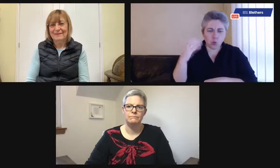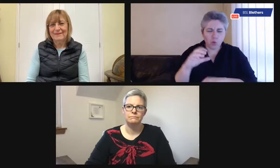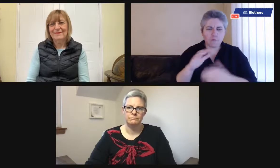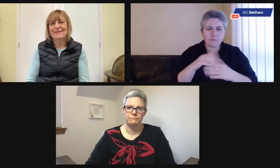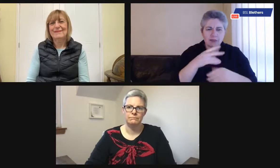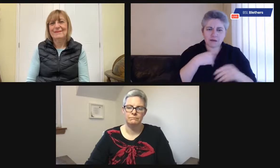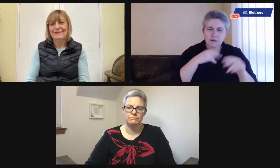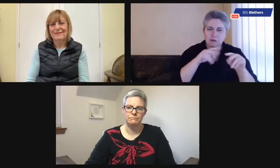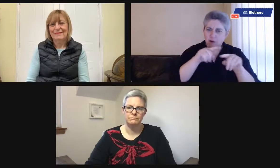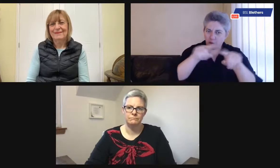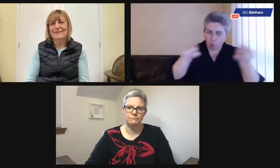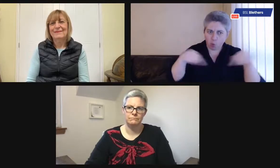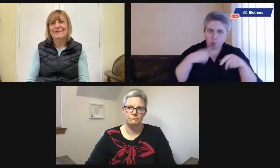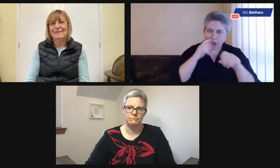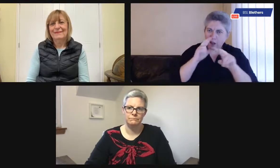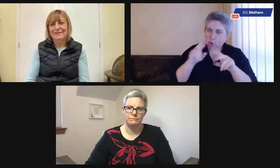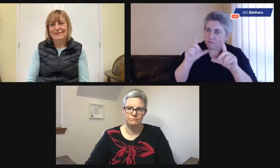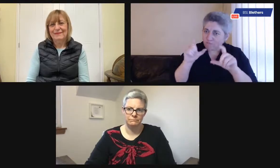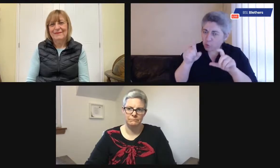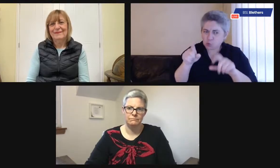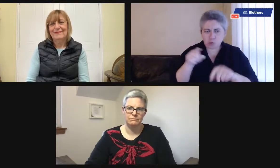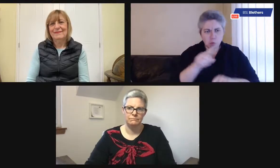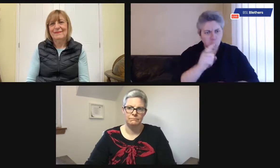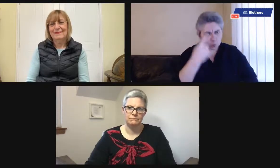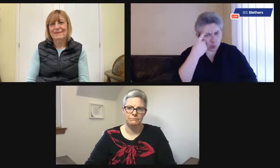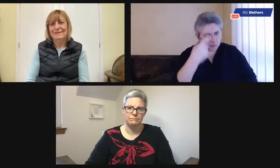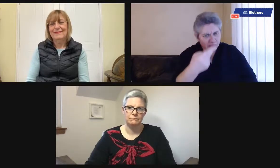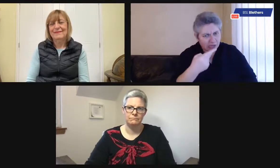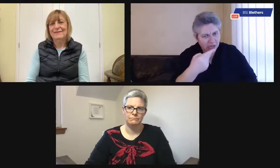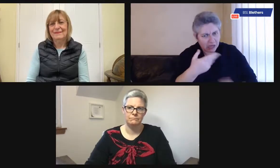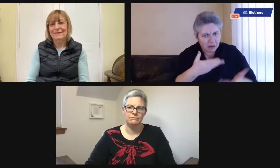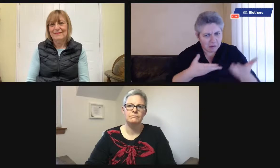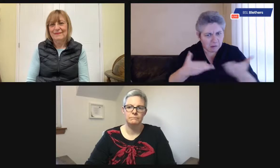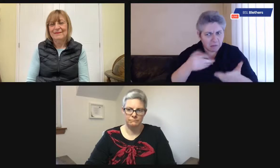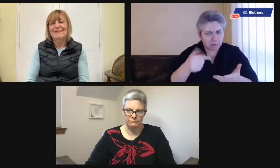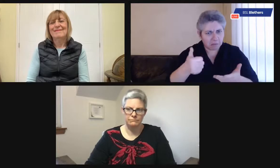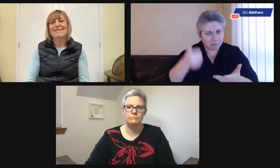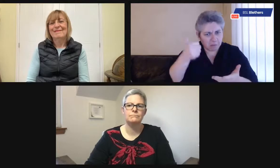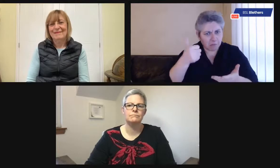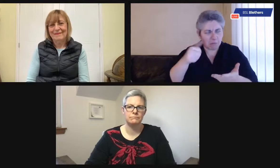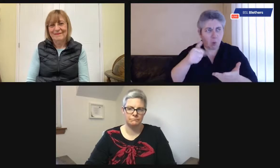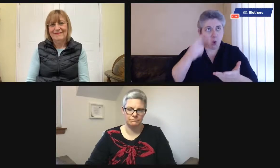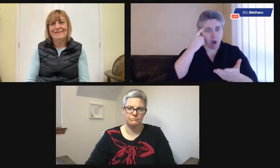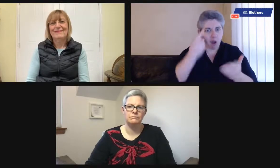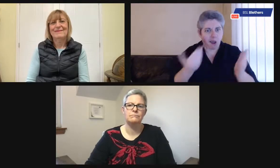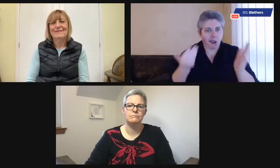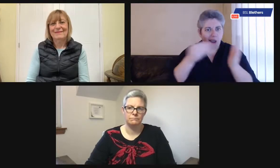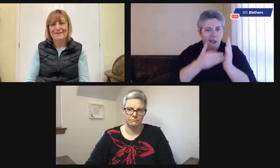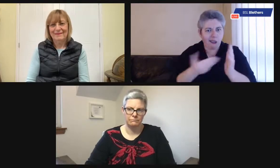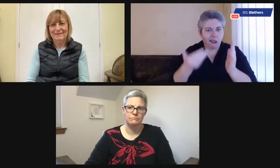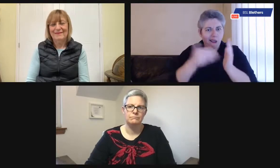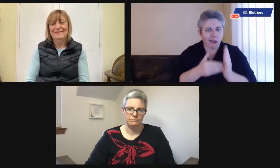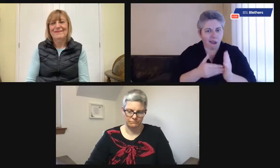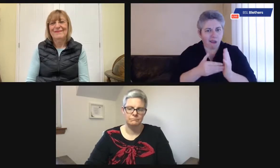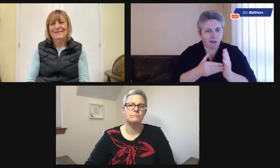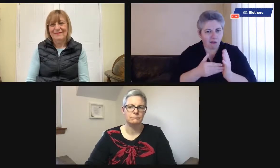do have a video on that. And we've got some photographs that we can show you from that video. And,